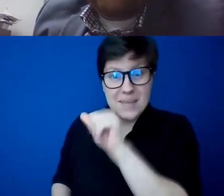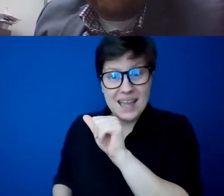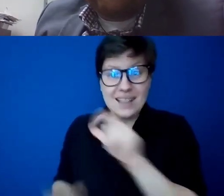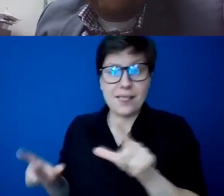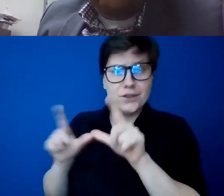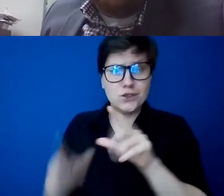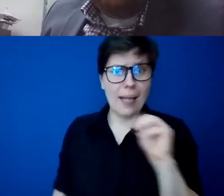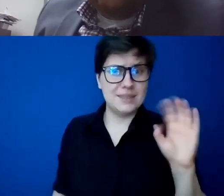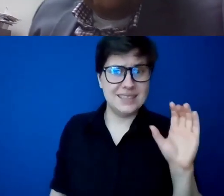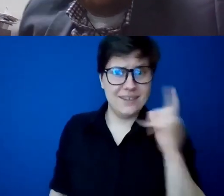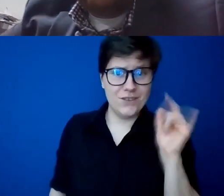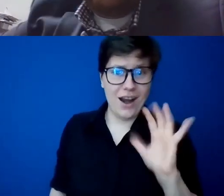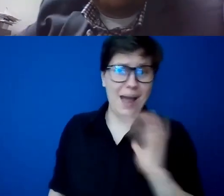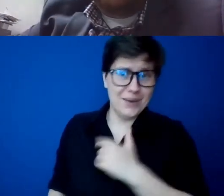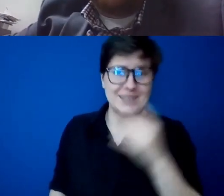domestic church.